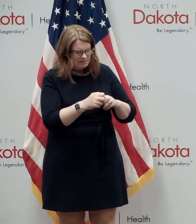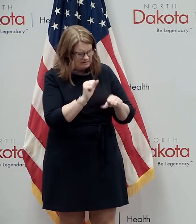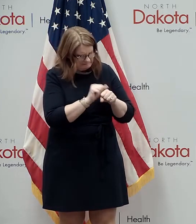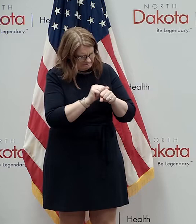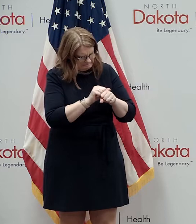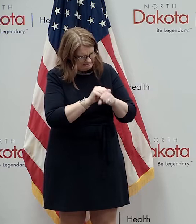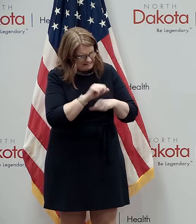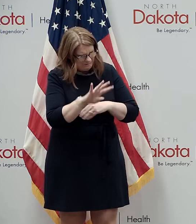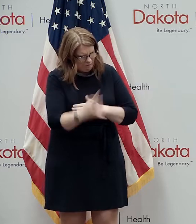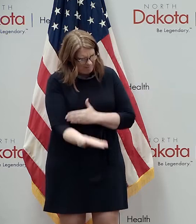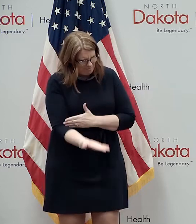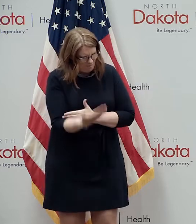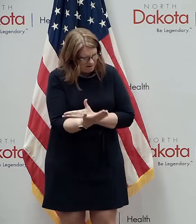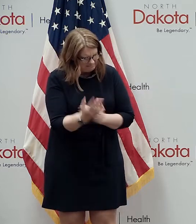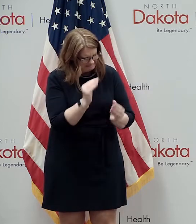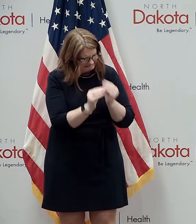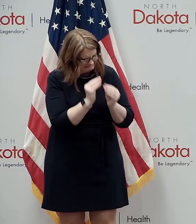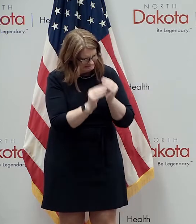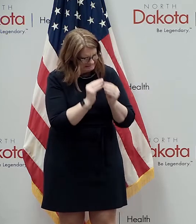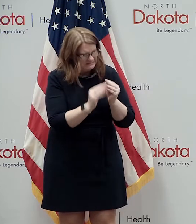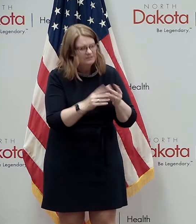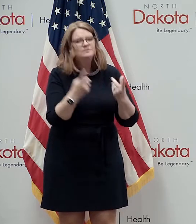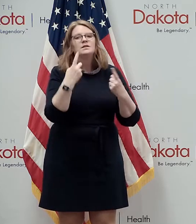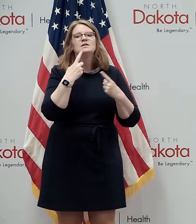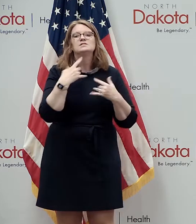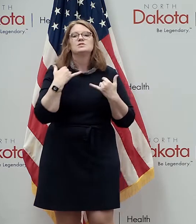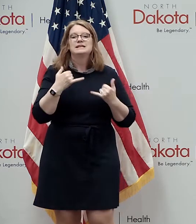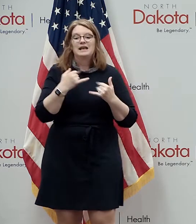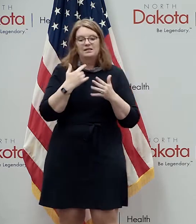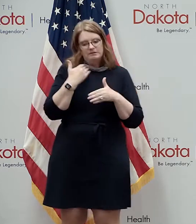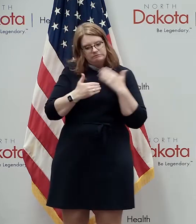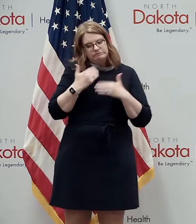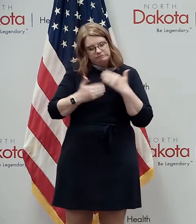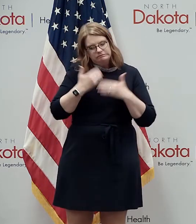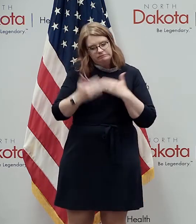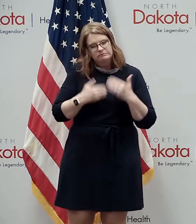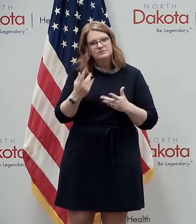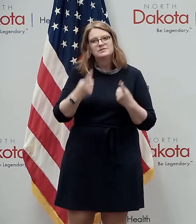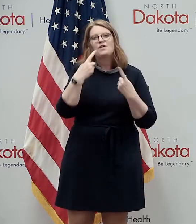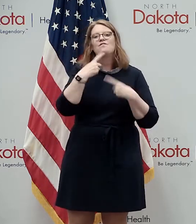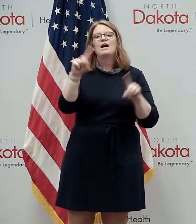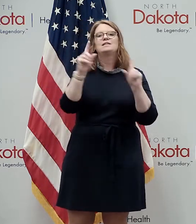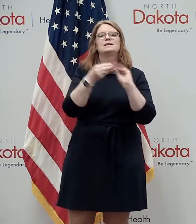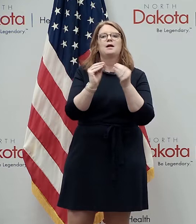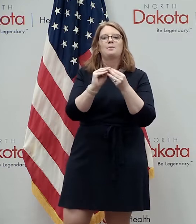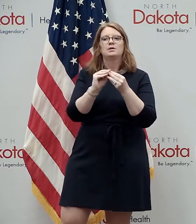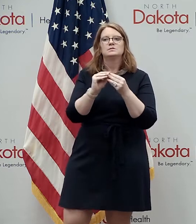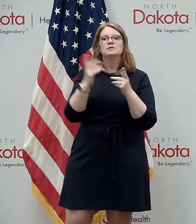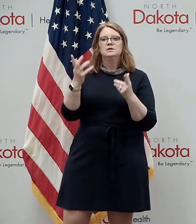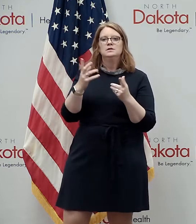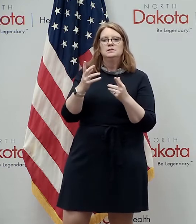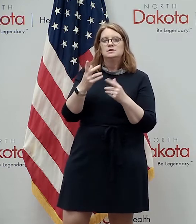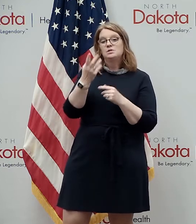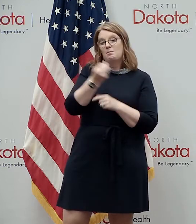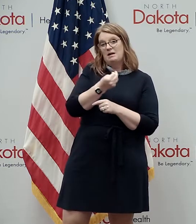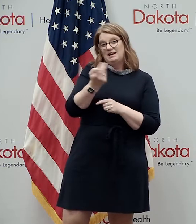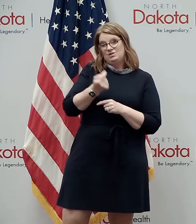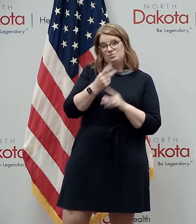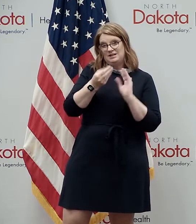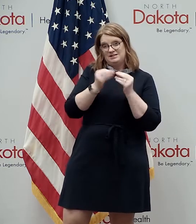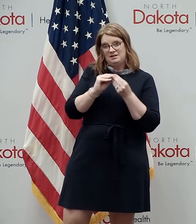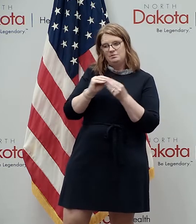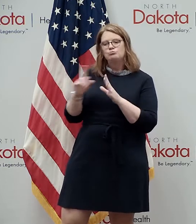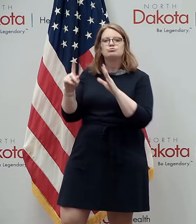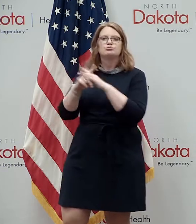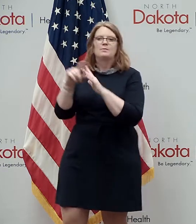up today uh the final completed updated numbers will be reported out tomorrow for Monday along with Tuesday's numbers tomorrow